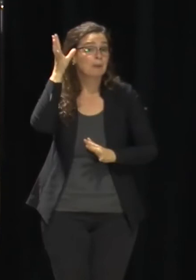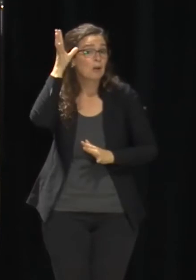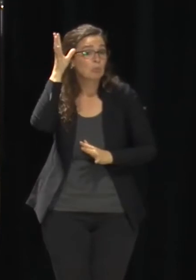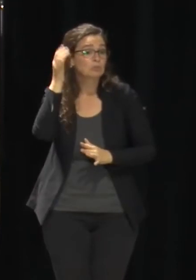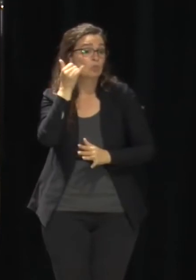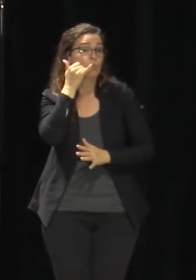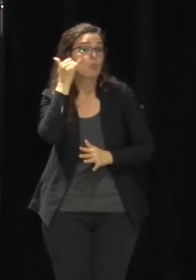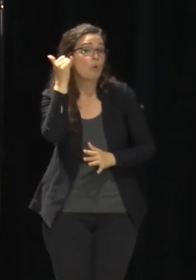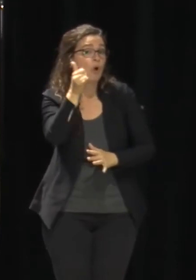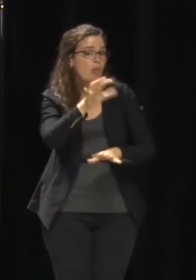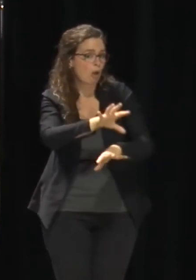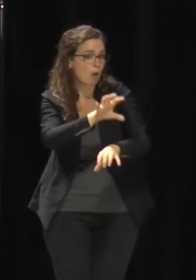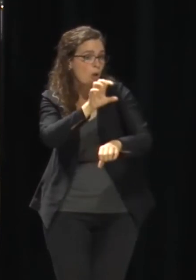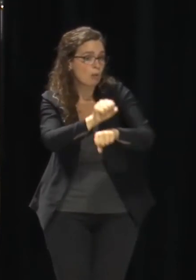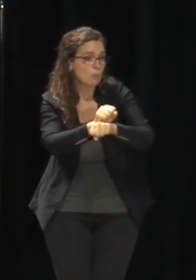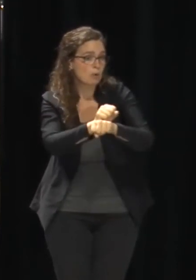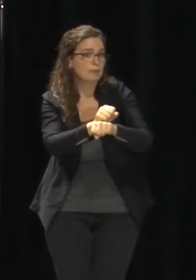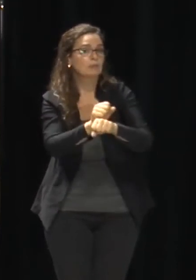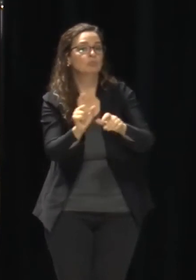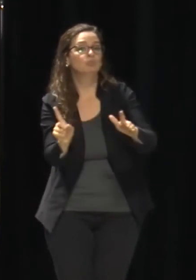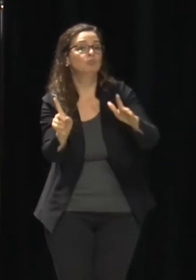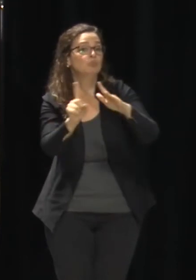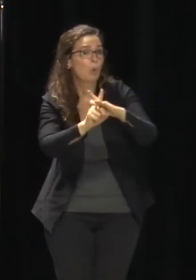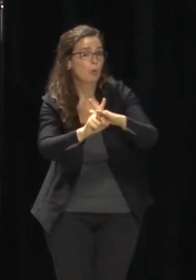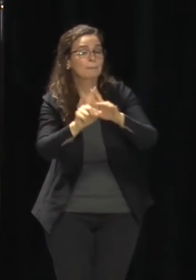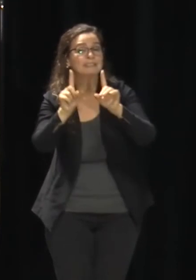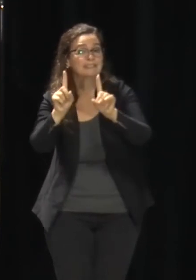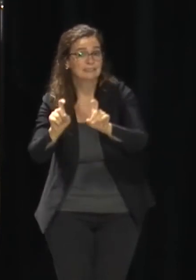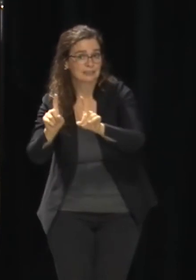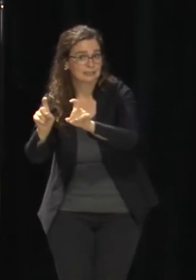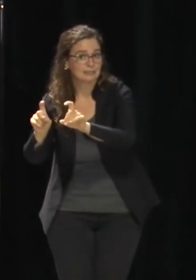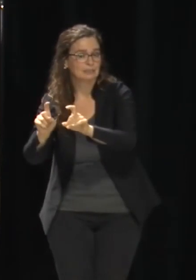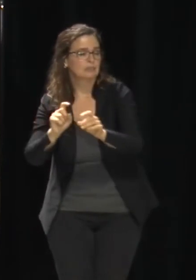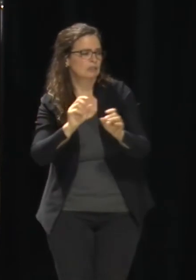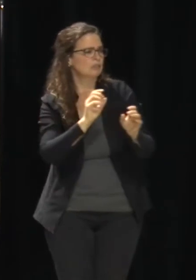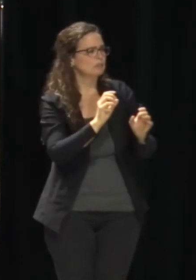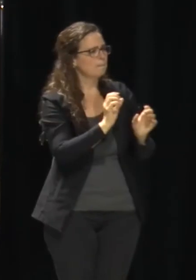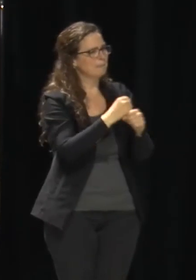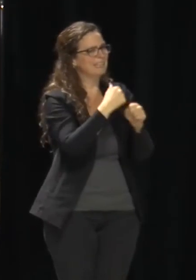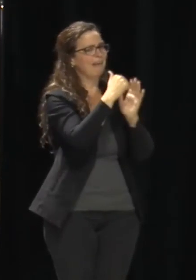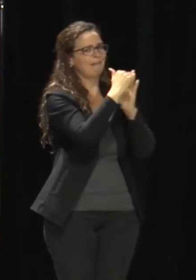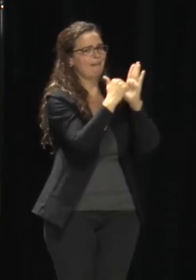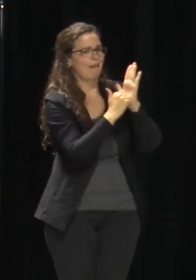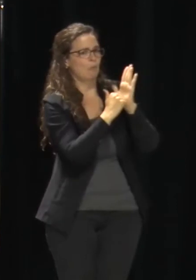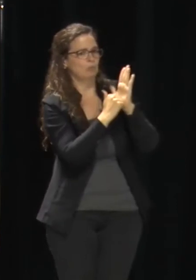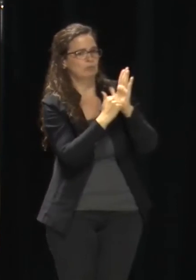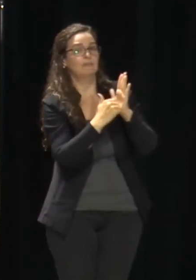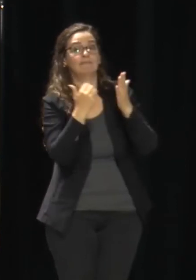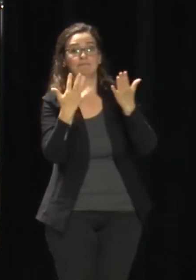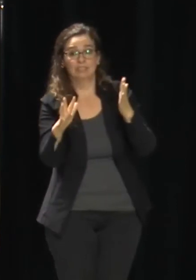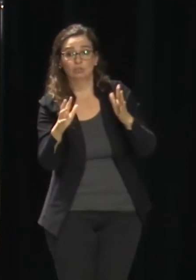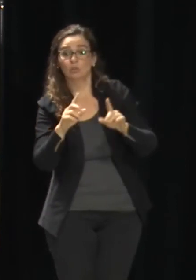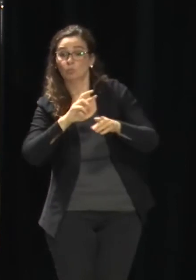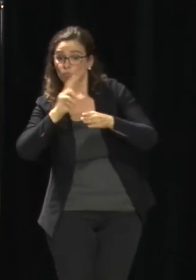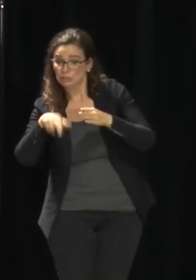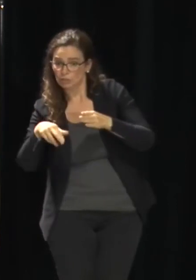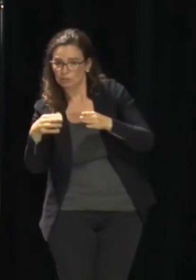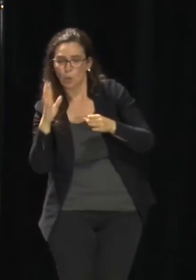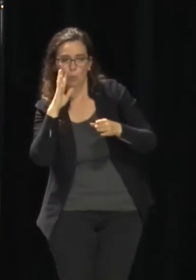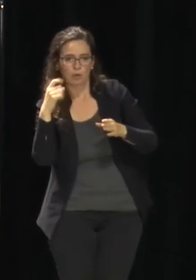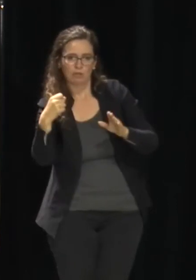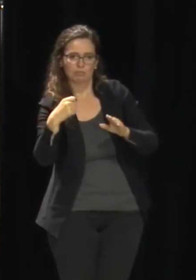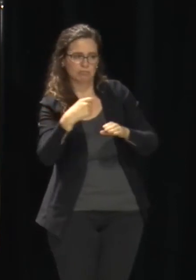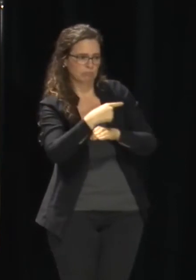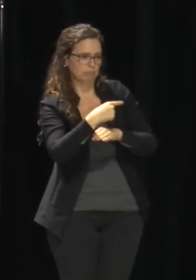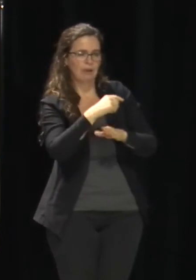And there may be some information taken when they set the appointment as well. But in addition to that, that's